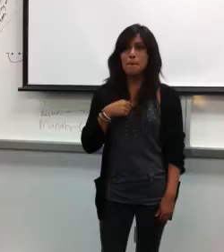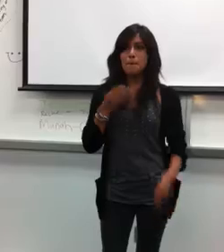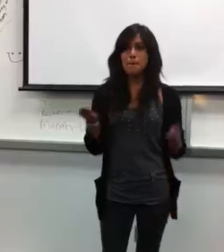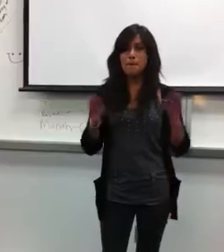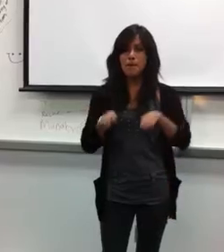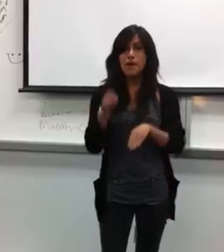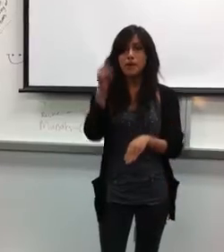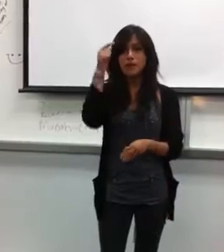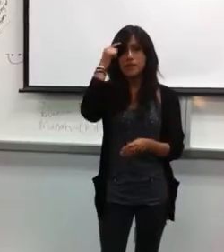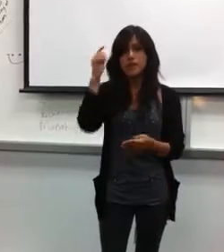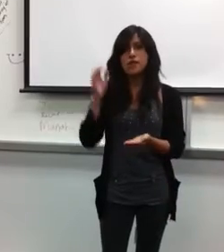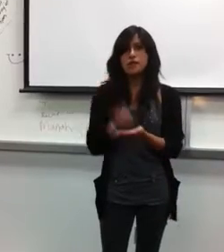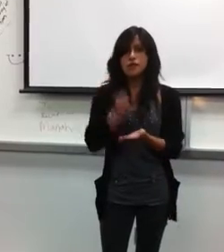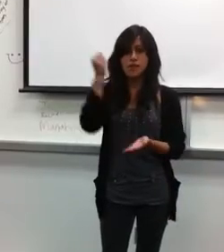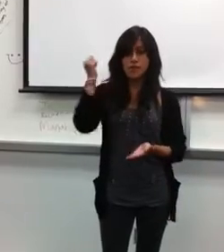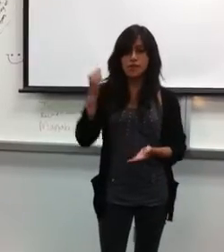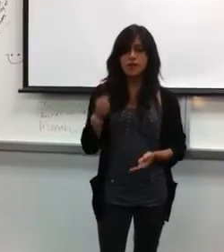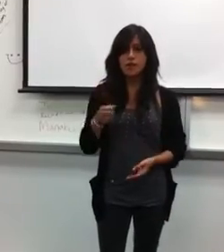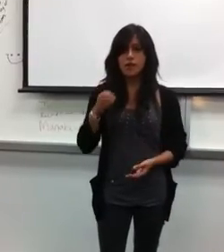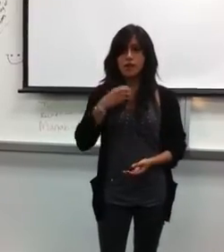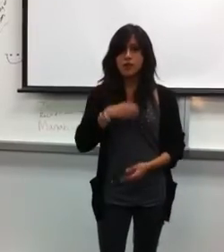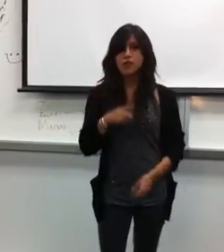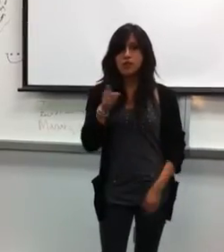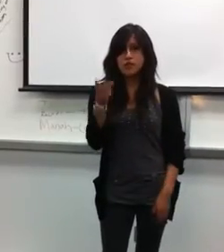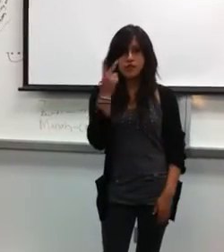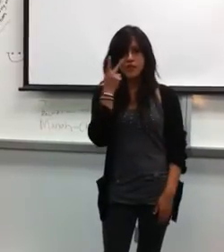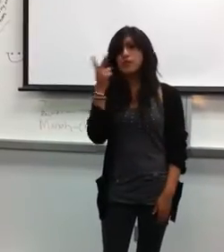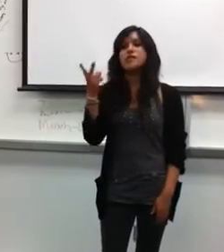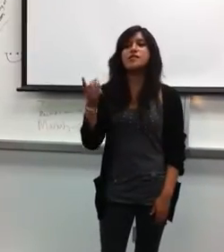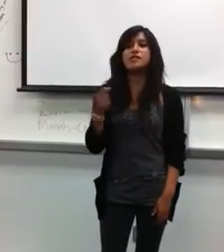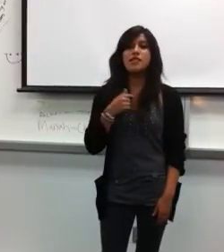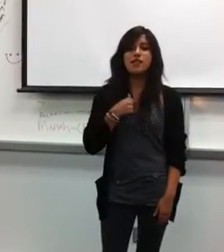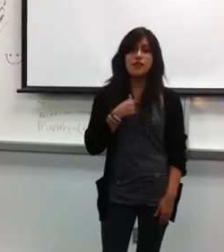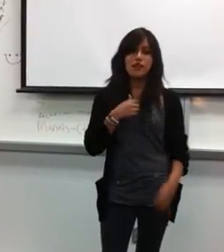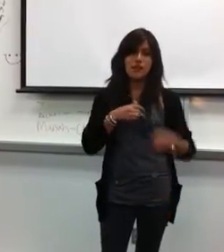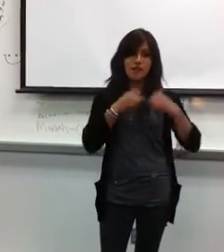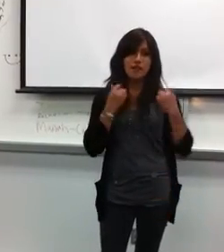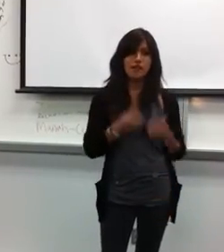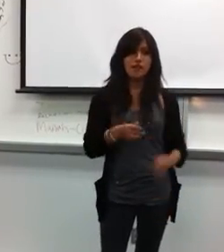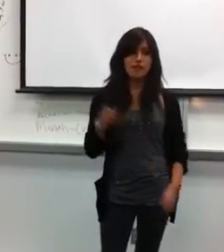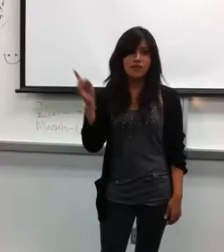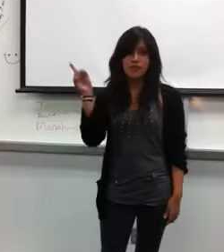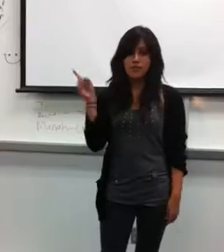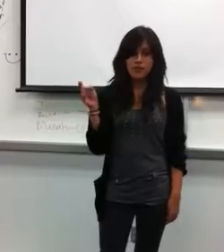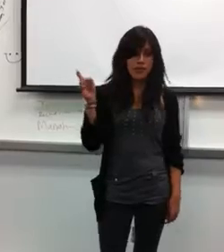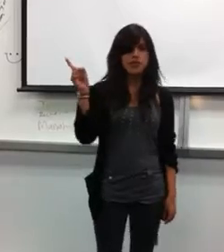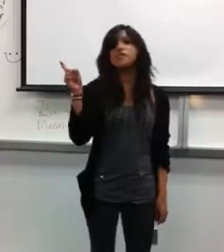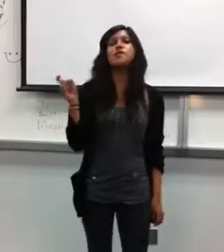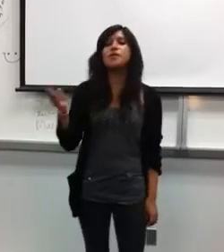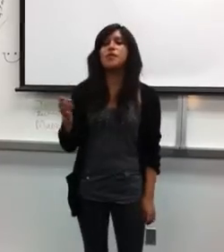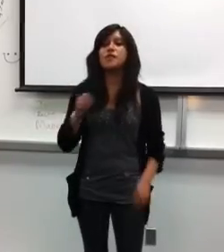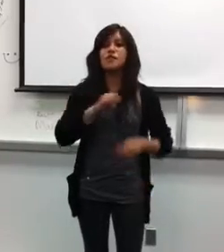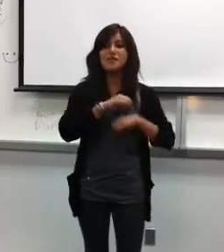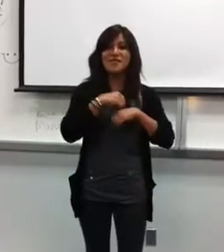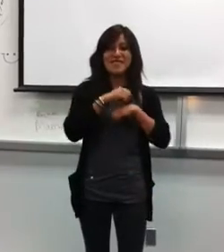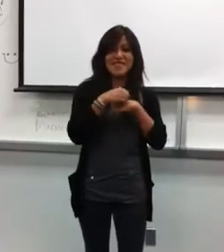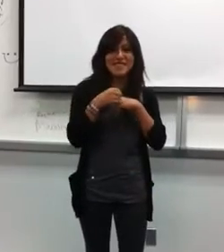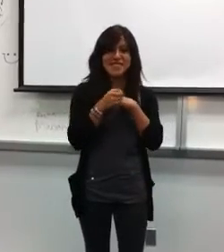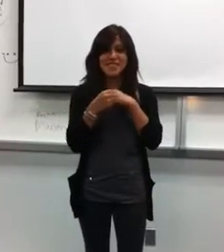And I'll bet you thought you'd be me, but she's the only seed. I got an eye, heart, push a mark, present on